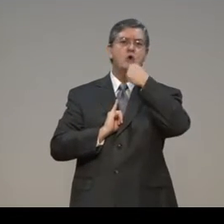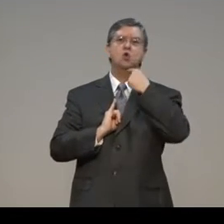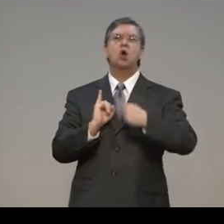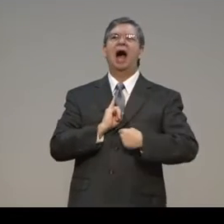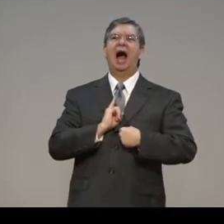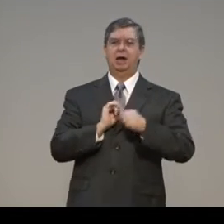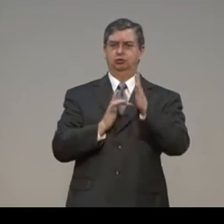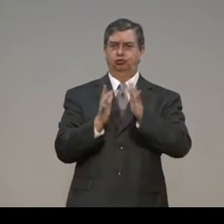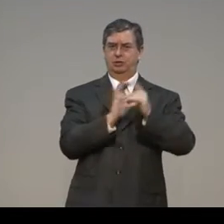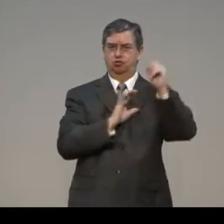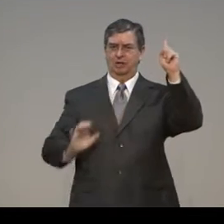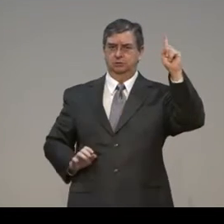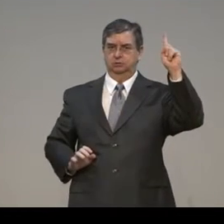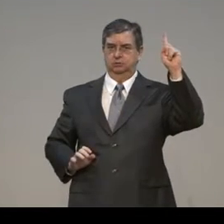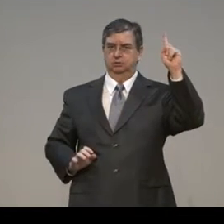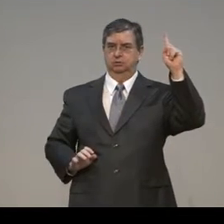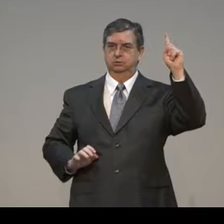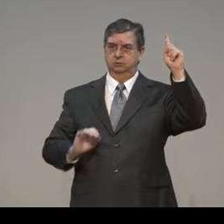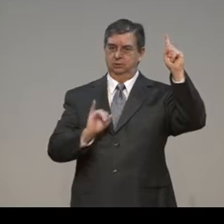Now who is I? That's Jesus Christ.